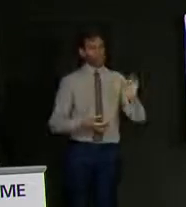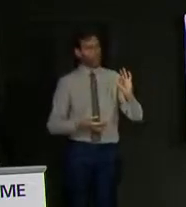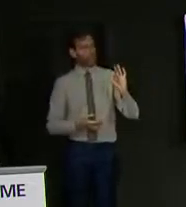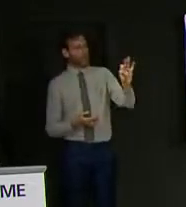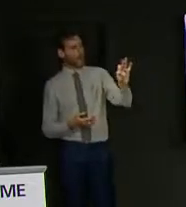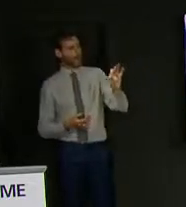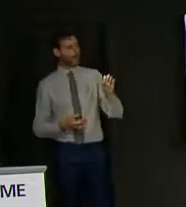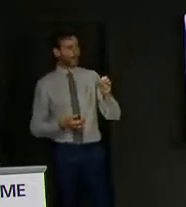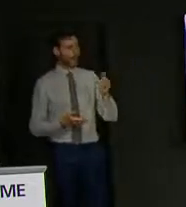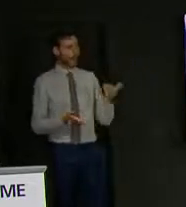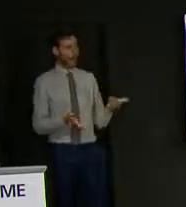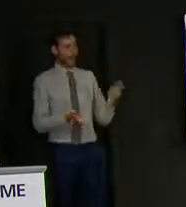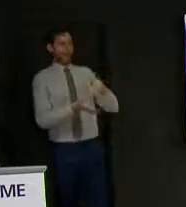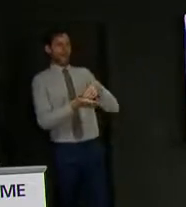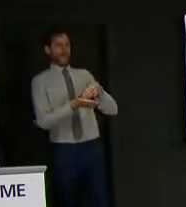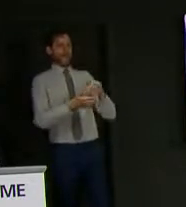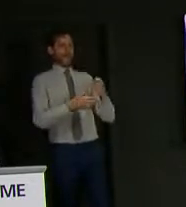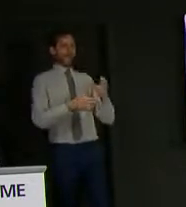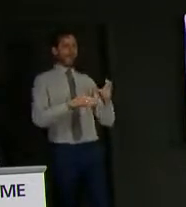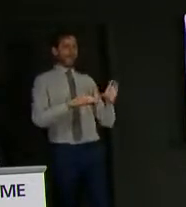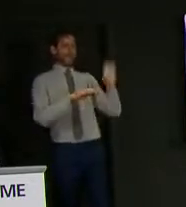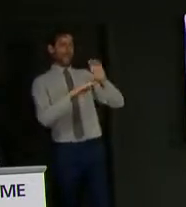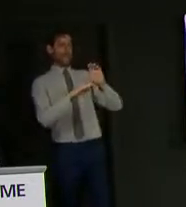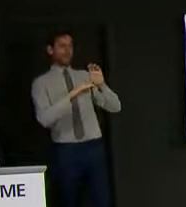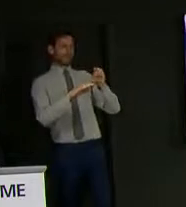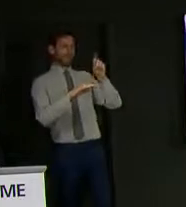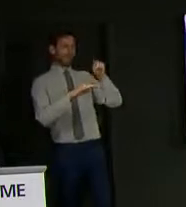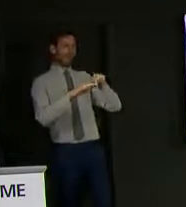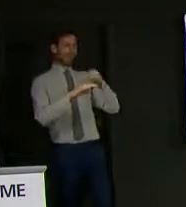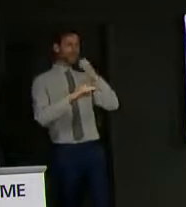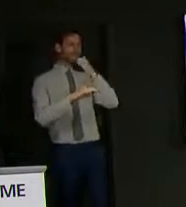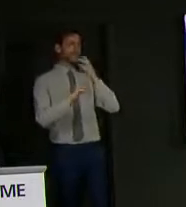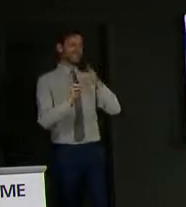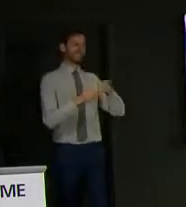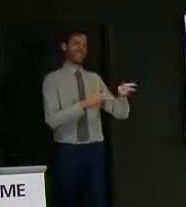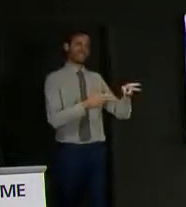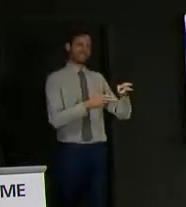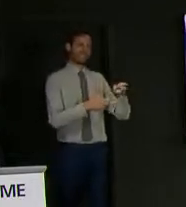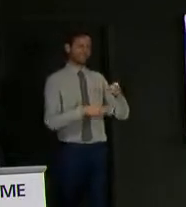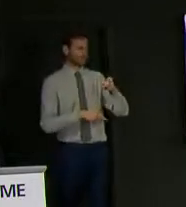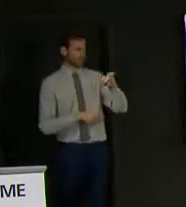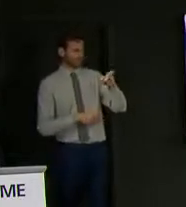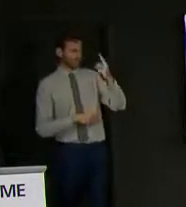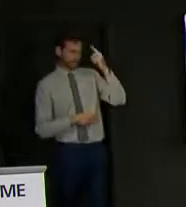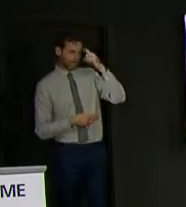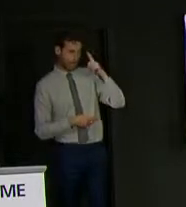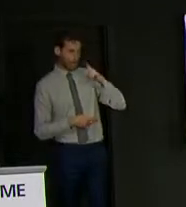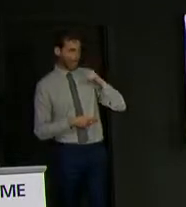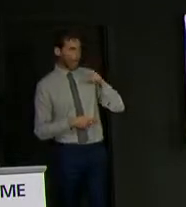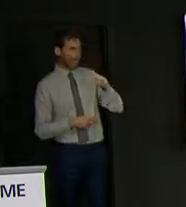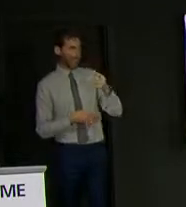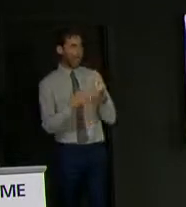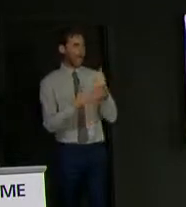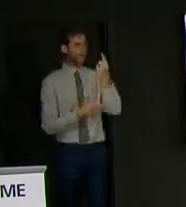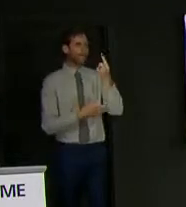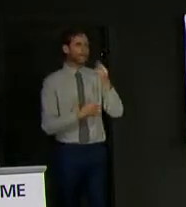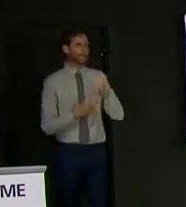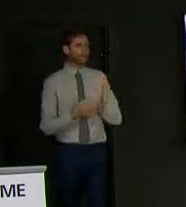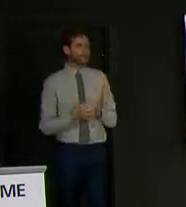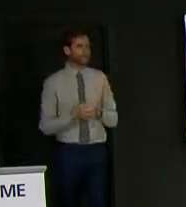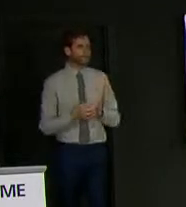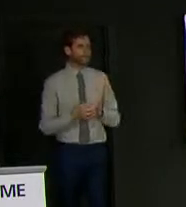this high level of excess deaths in Scotland, what's your view of it and what do you think it tells us